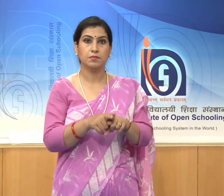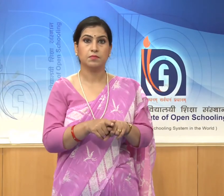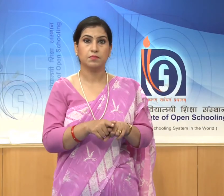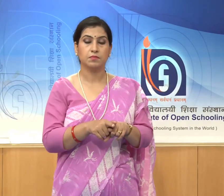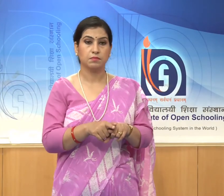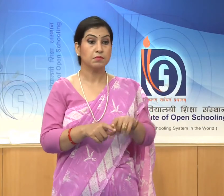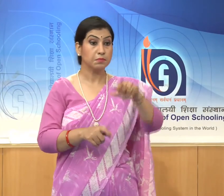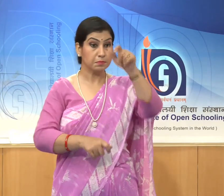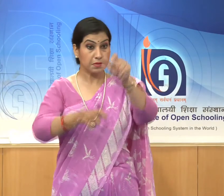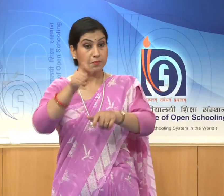followers.